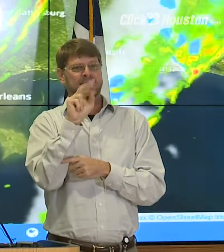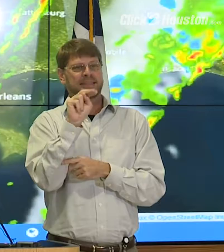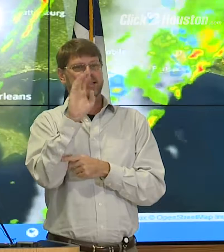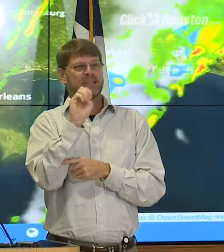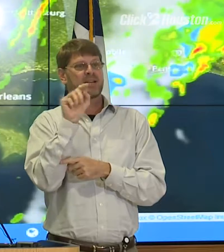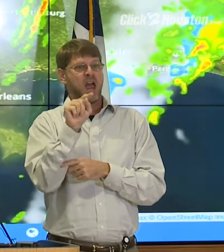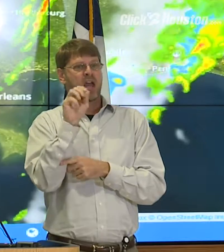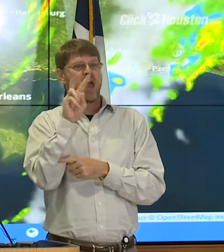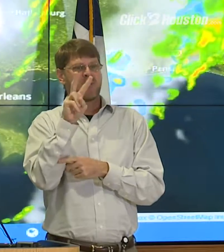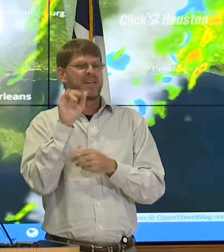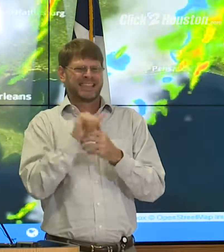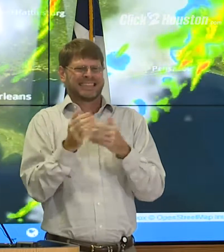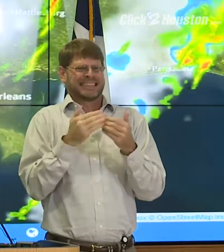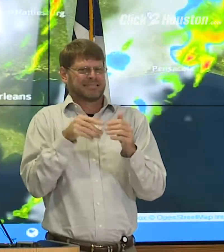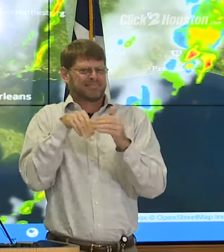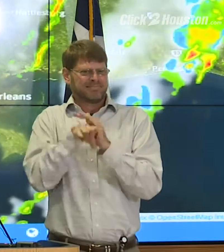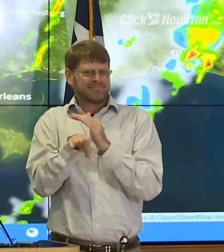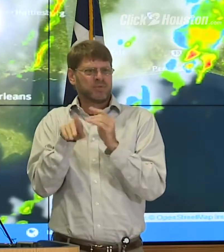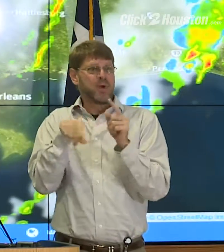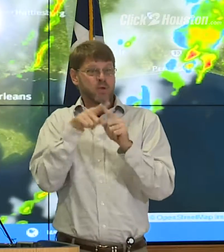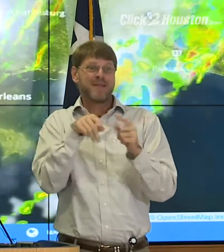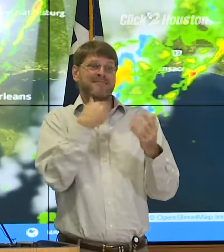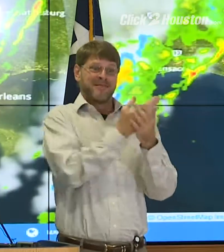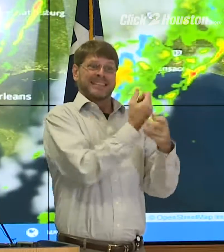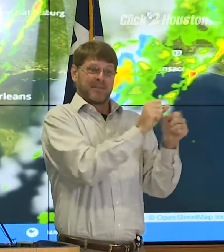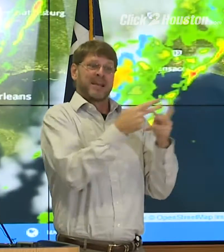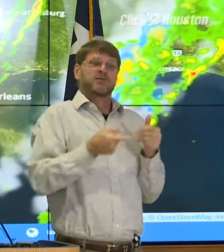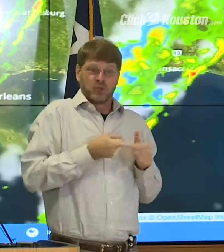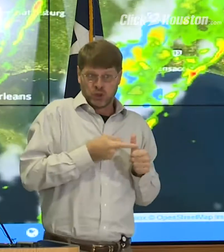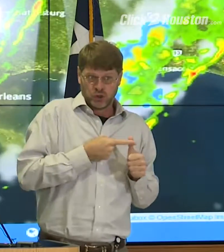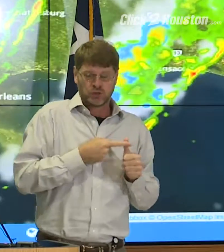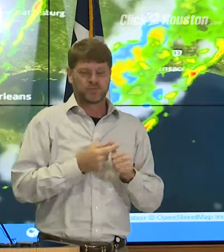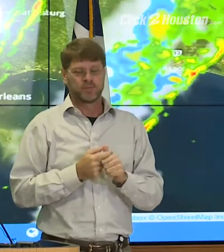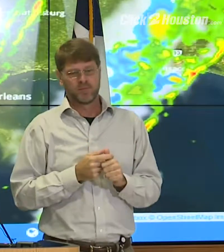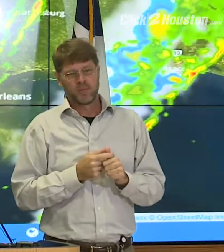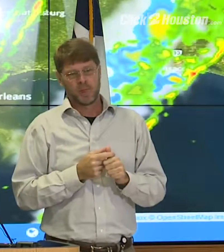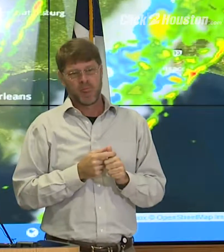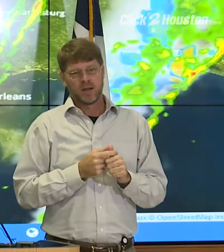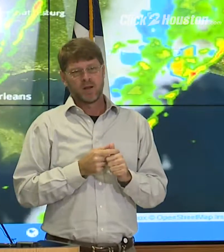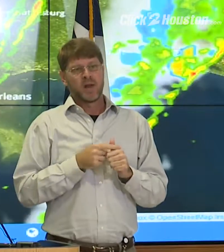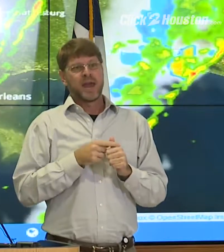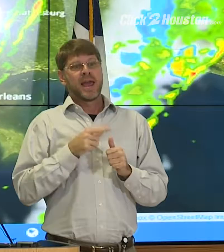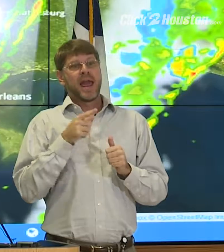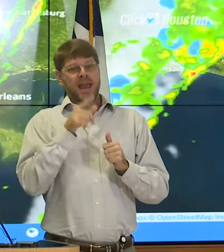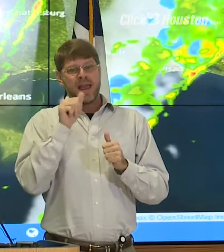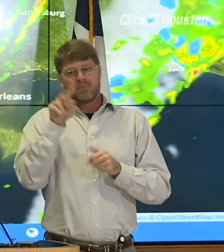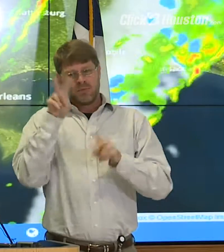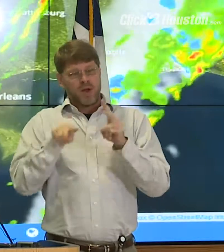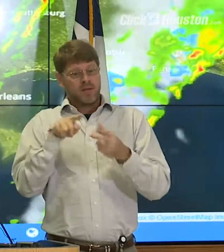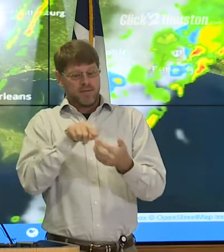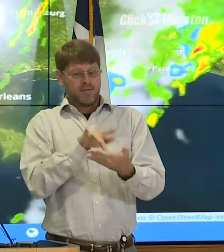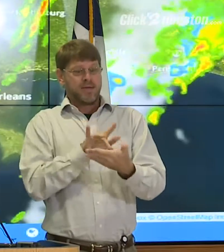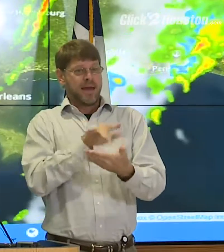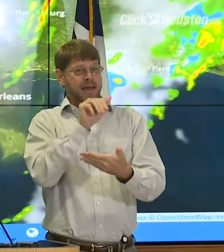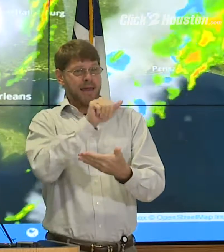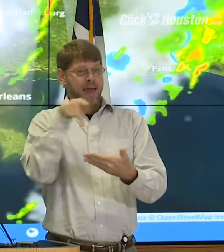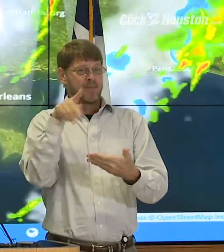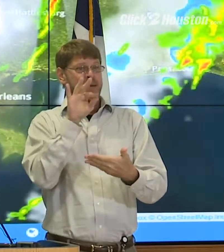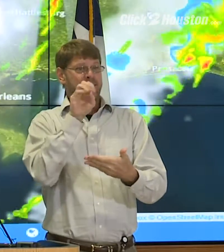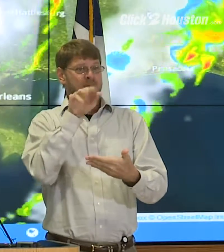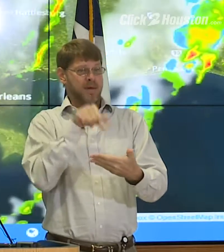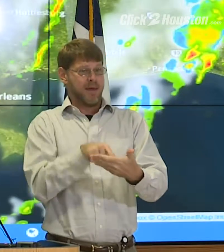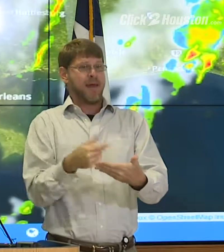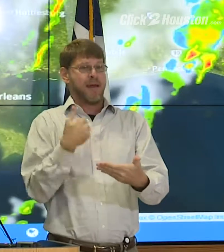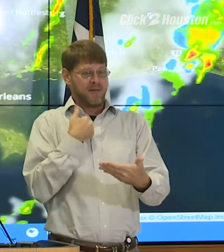they get into the system. Again, when they're in a safe, secure location to do that, they can get to the FEMA app on their smartphones.